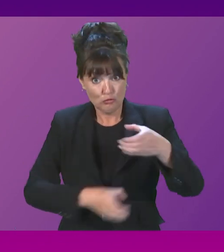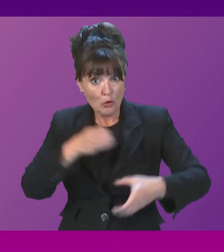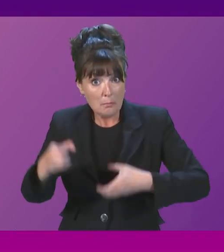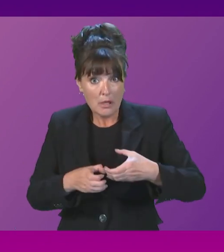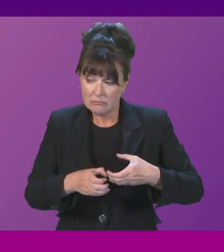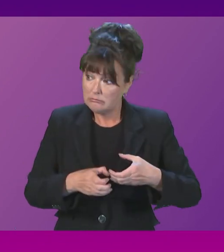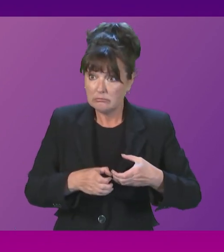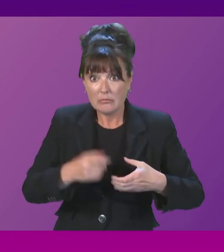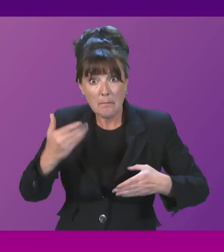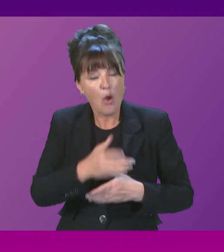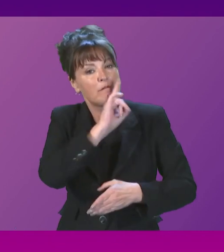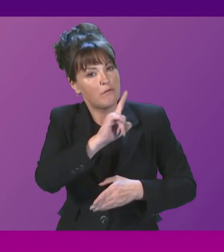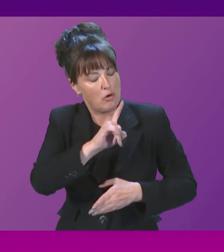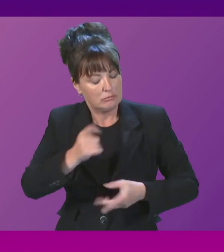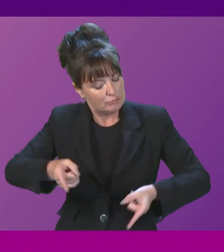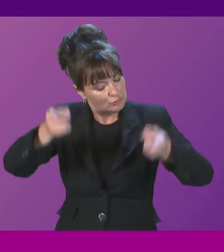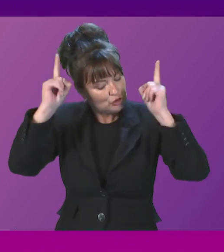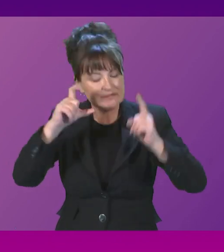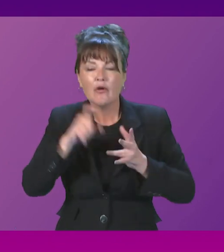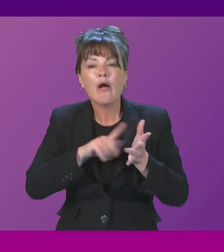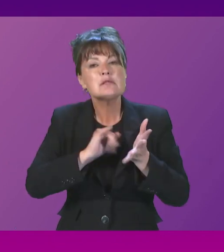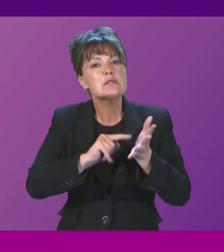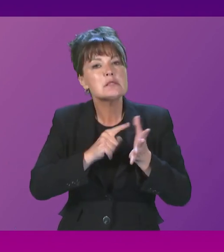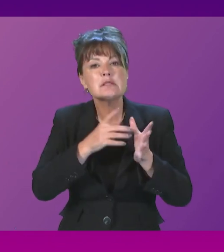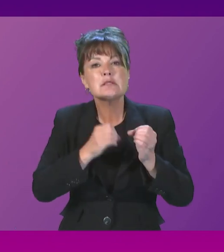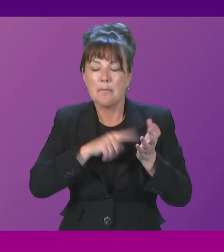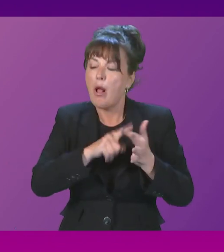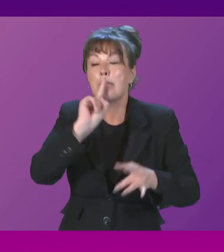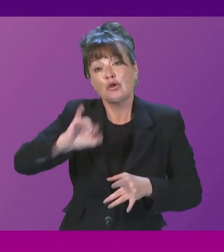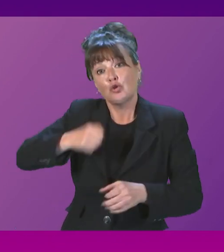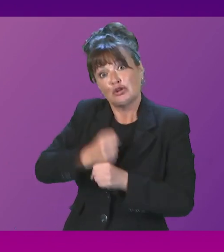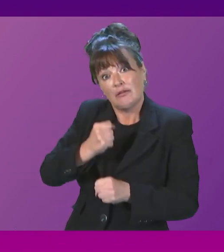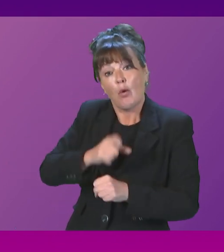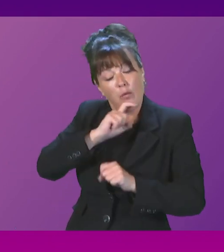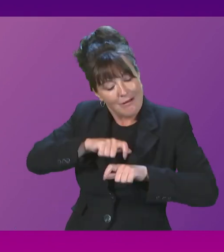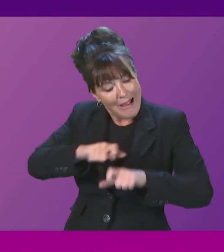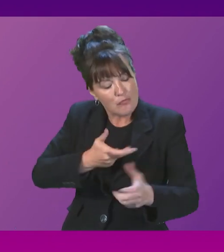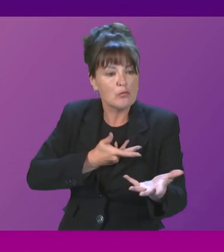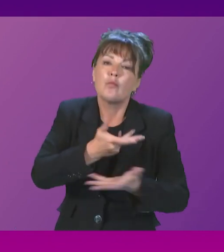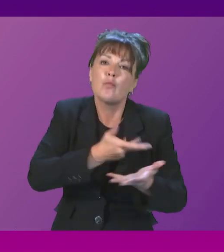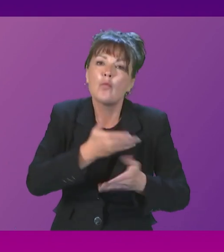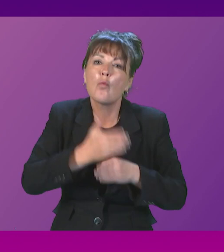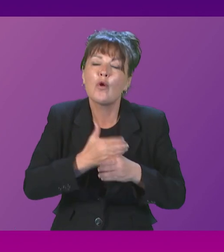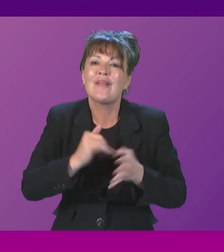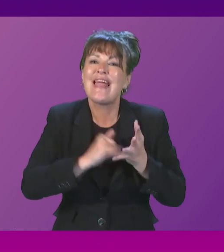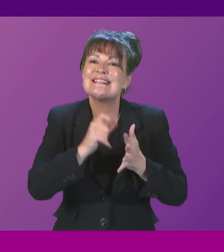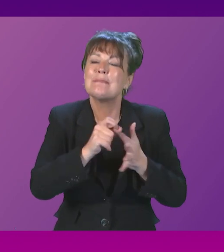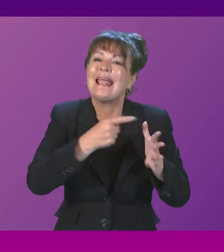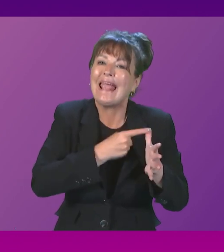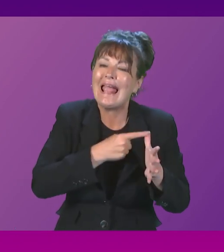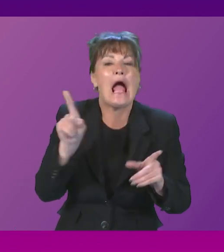matter for the Chief Constable, the Scottish Government will continue to discuss this and other recommendations with the SPA and Police Scotland.